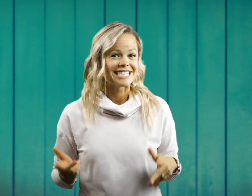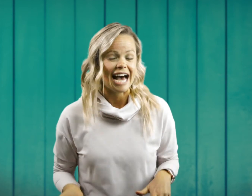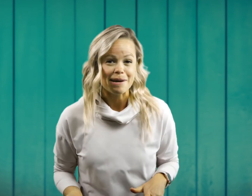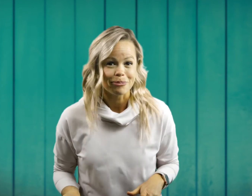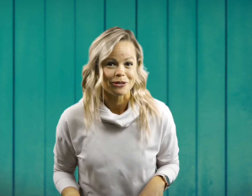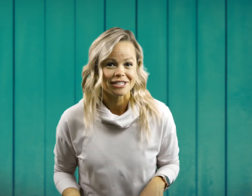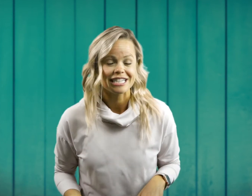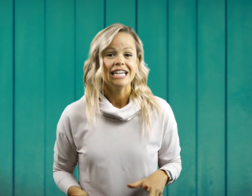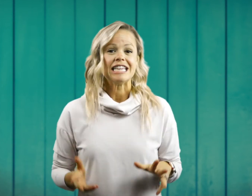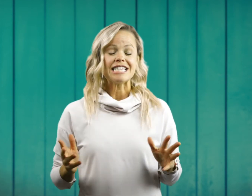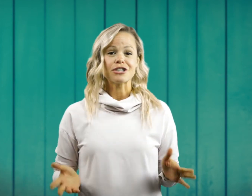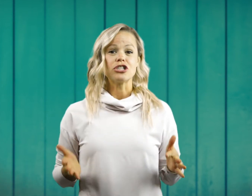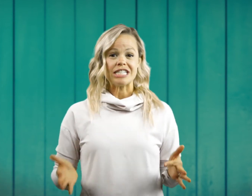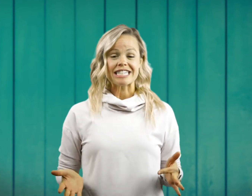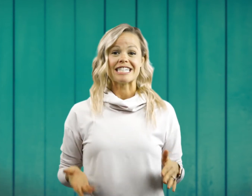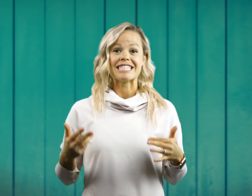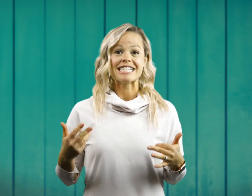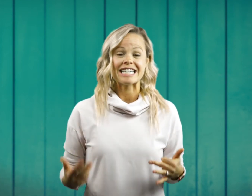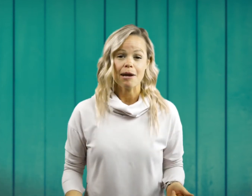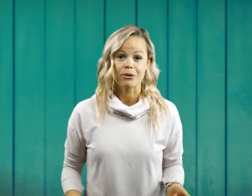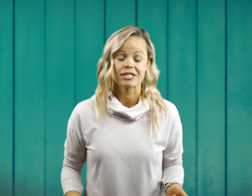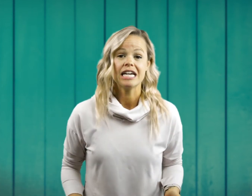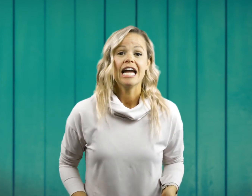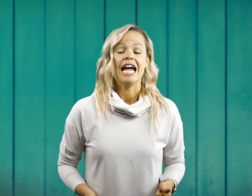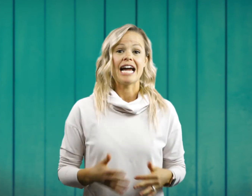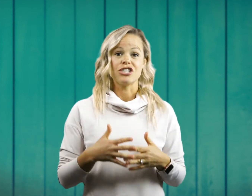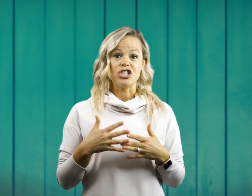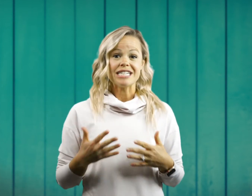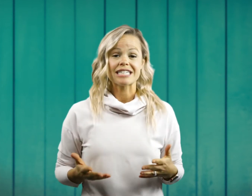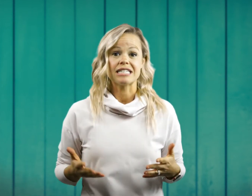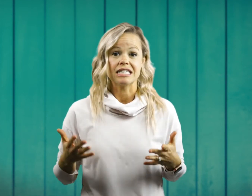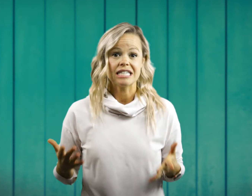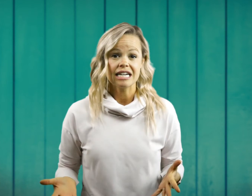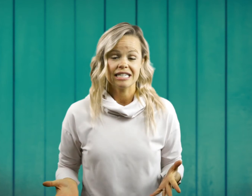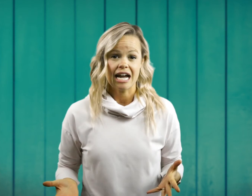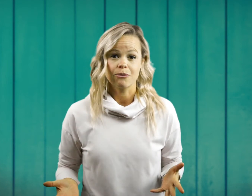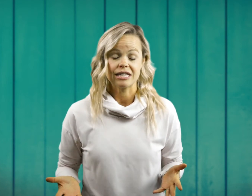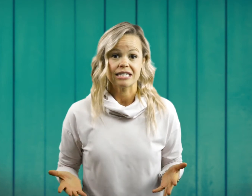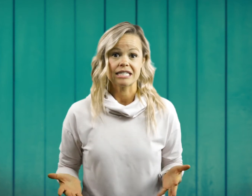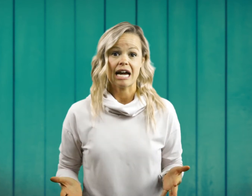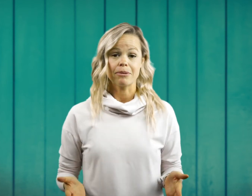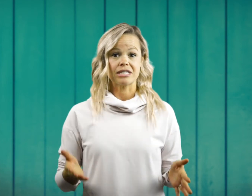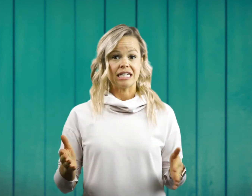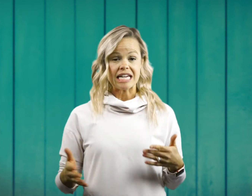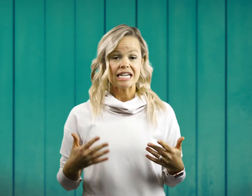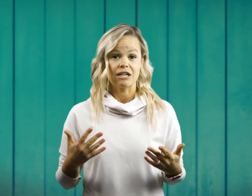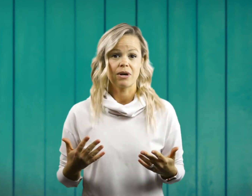Disciples. These are Jesus' disciples. And as Jesus is sitting down with these disciples and eating with